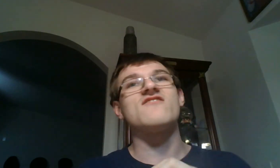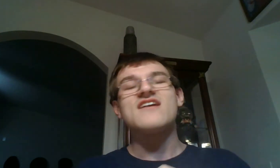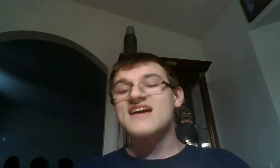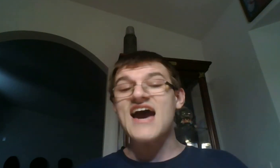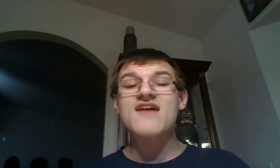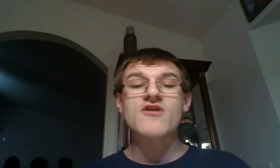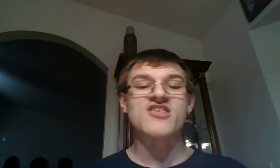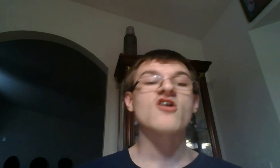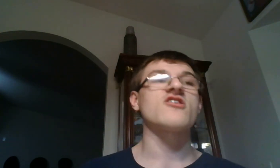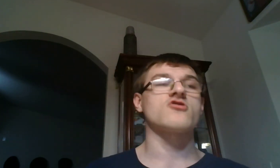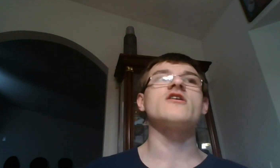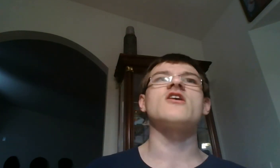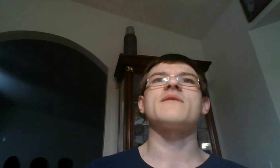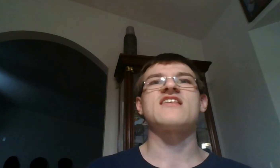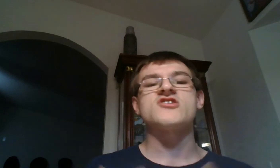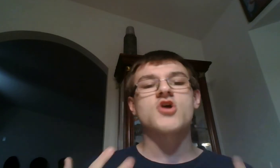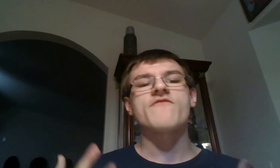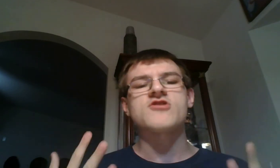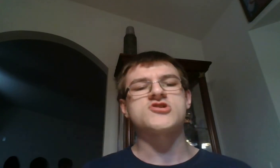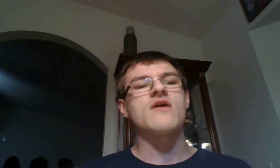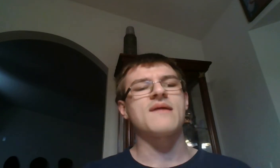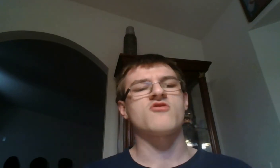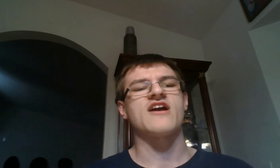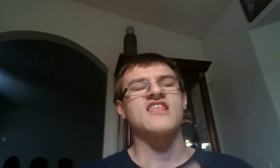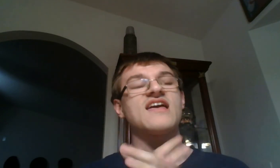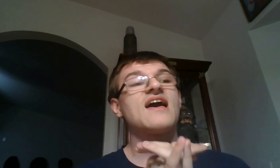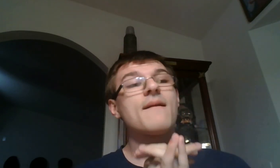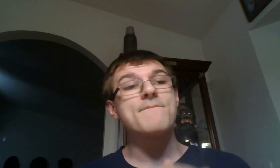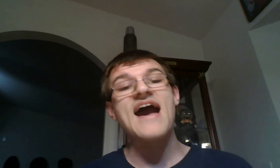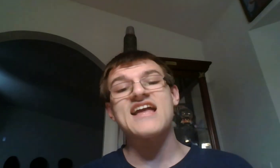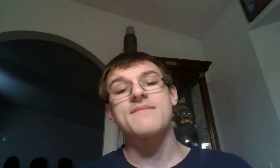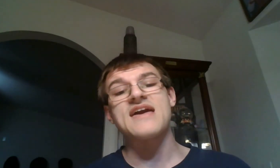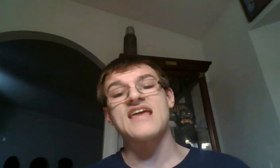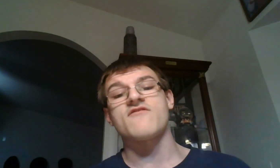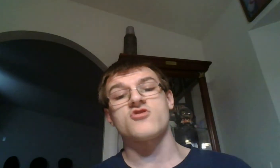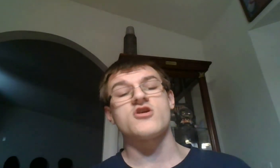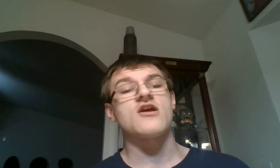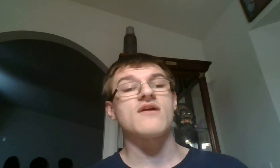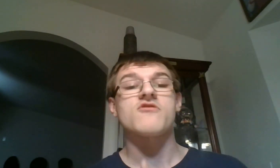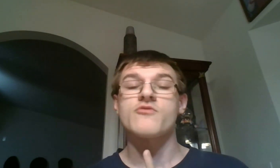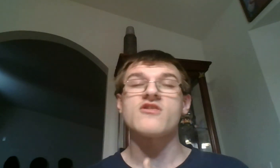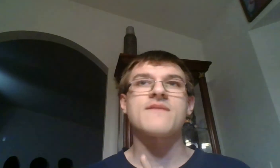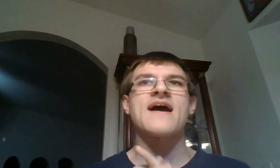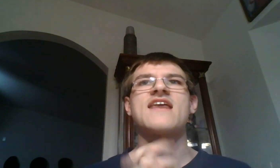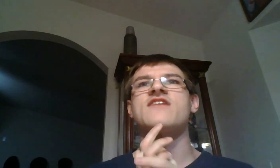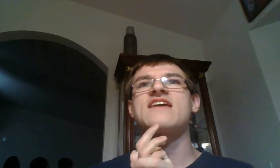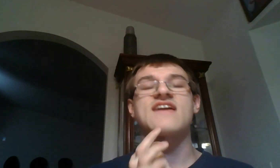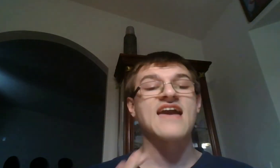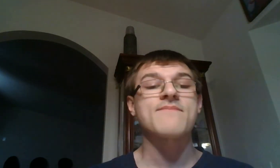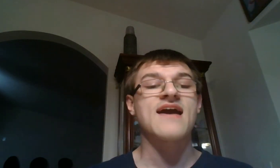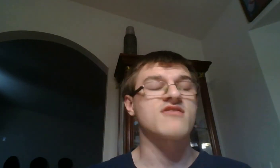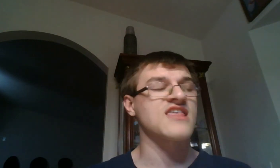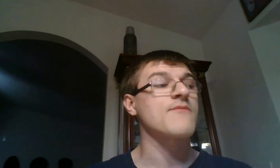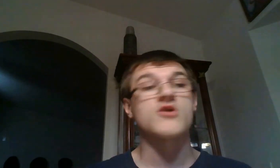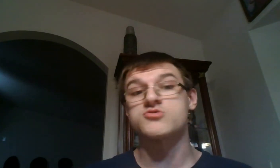kind of where he started his career, you know, because he drove for Joe Gibbs Racing back at the beginning of his career. You know, he was really competitive in the KBM stable, which was